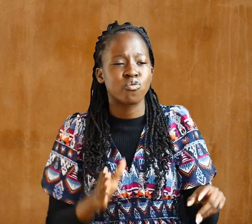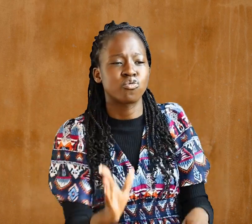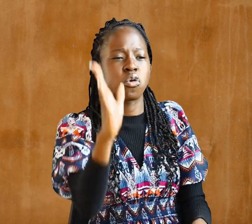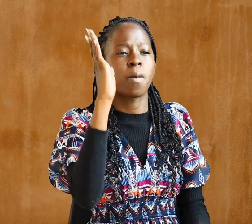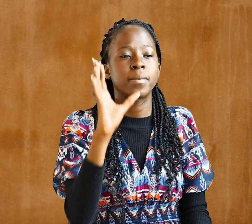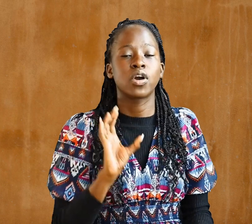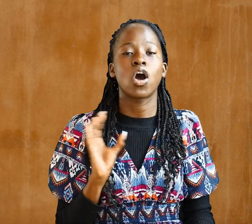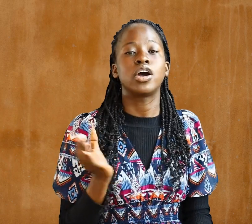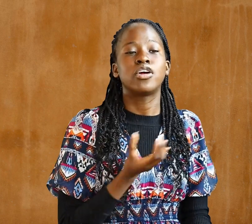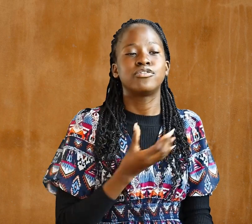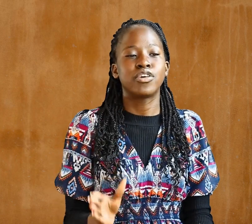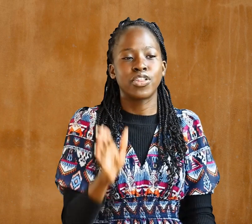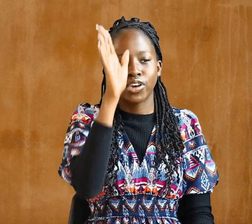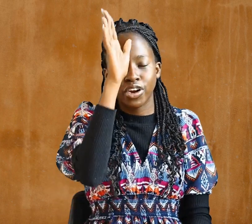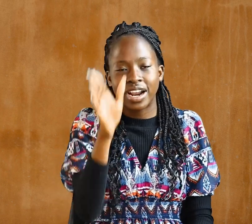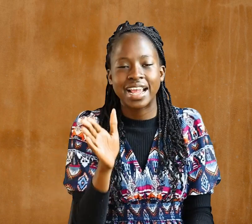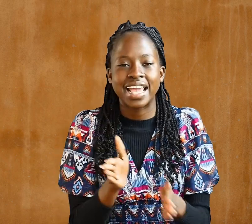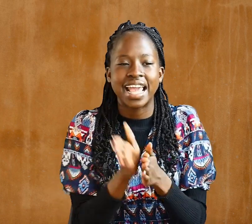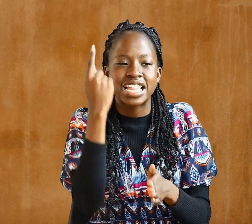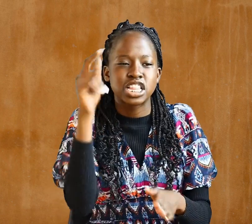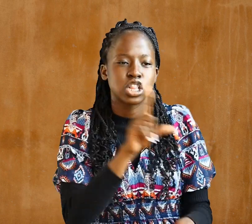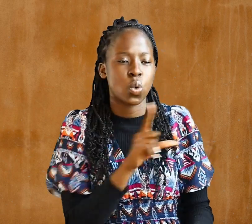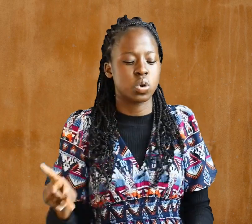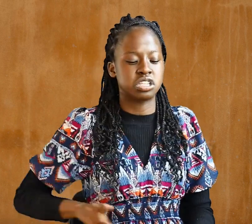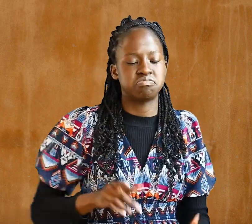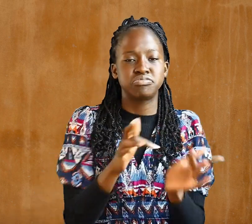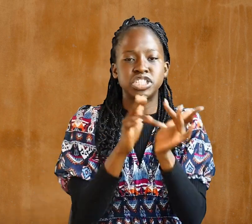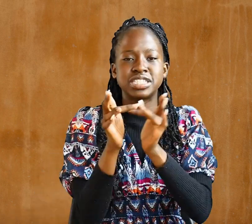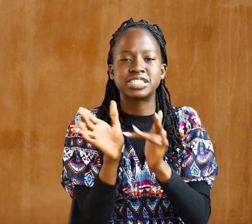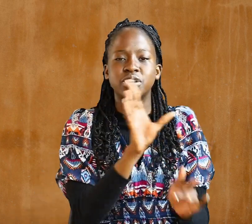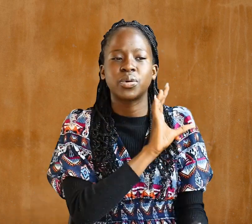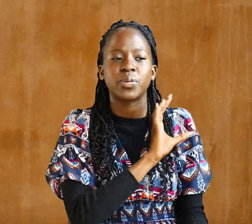from God our Father and the Lord Jesus Christ.